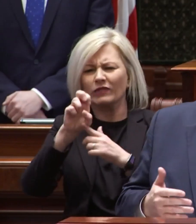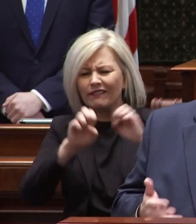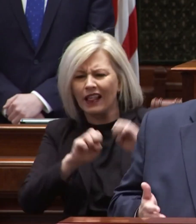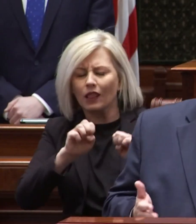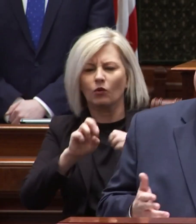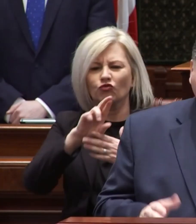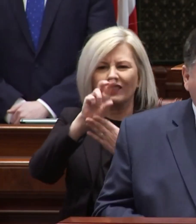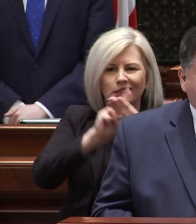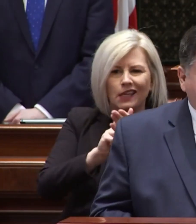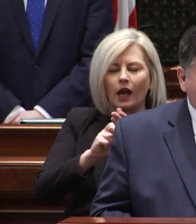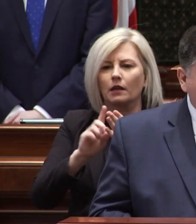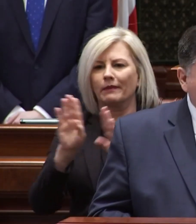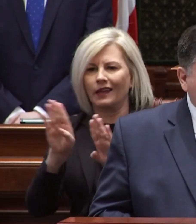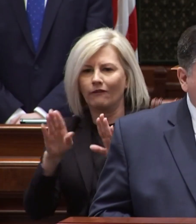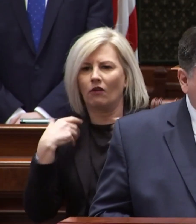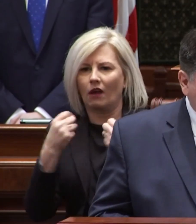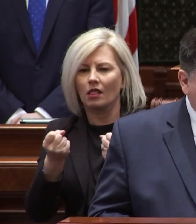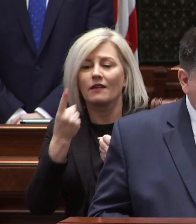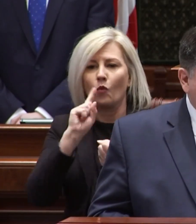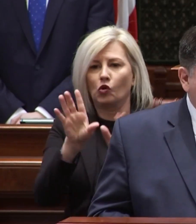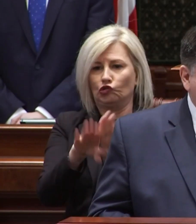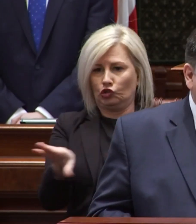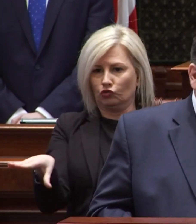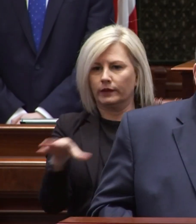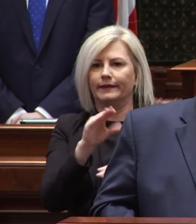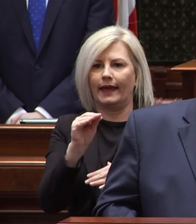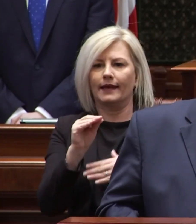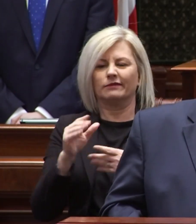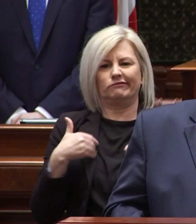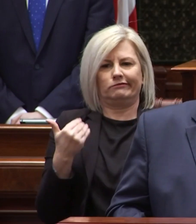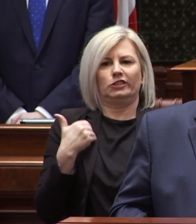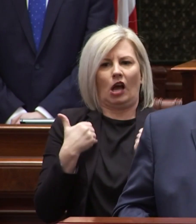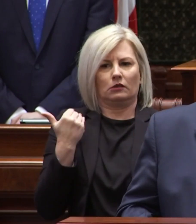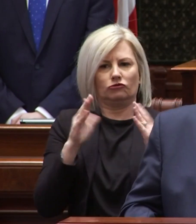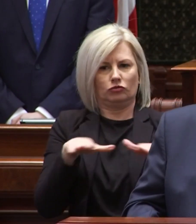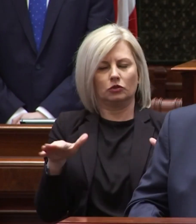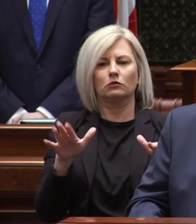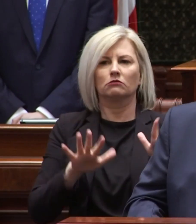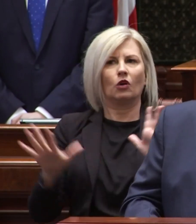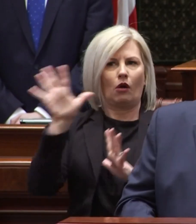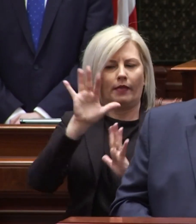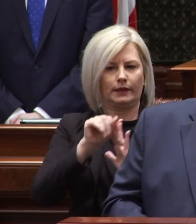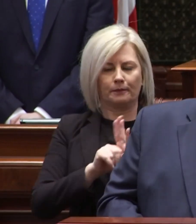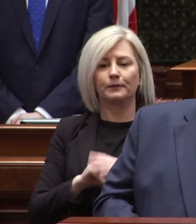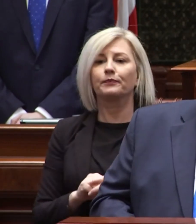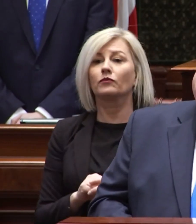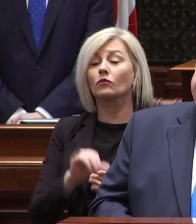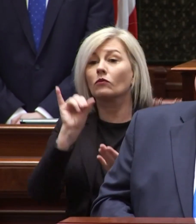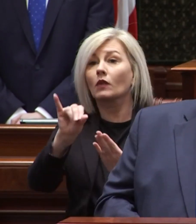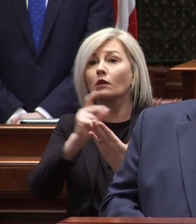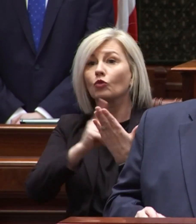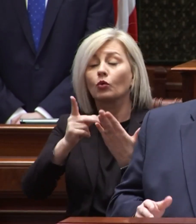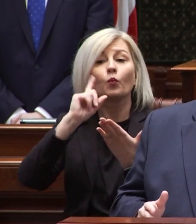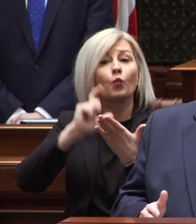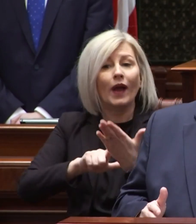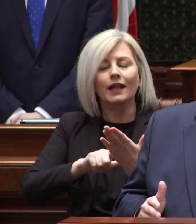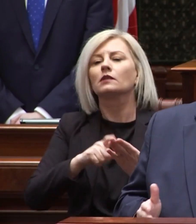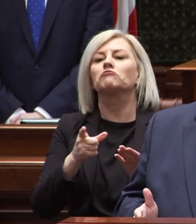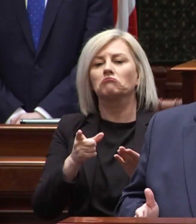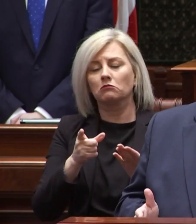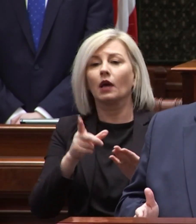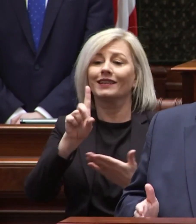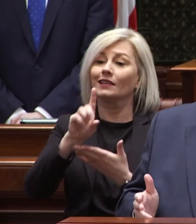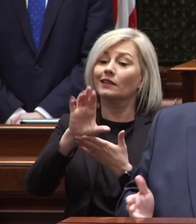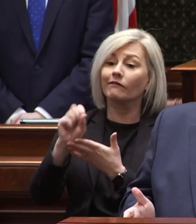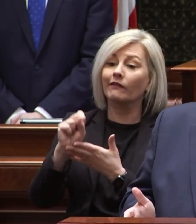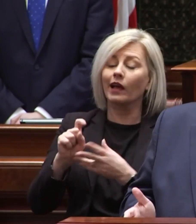delivery of behavioral health services for children and adolescents throughout our state this initiative recognizes that while